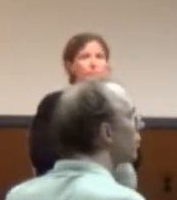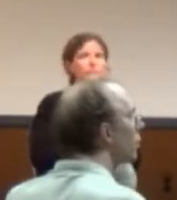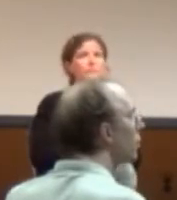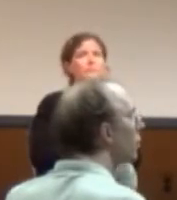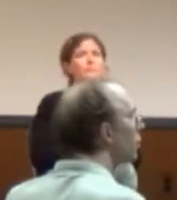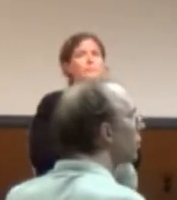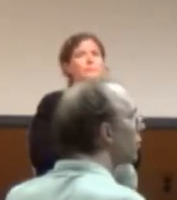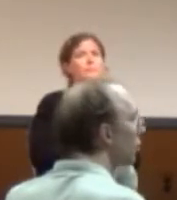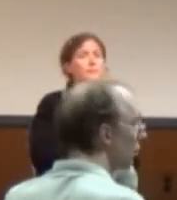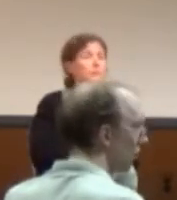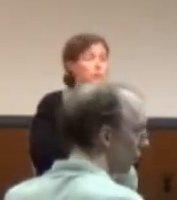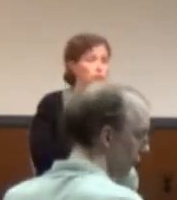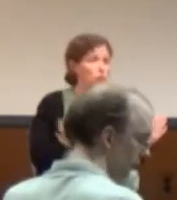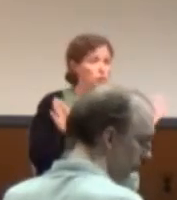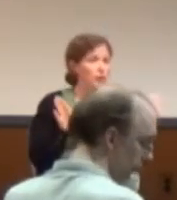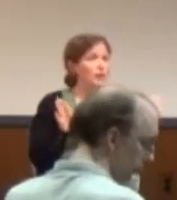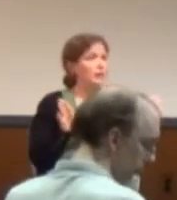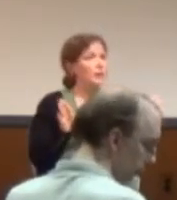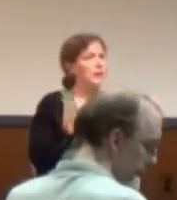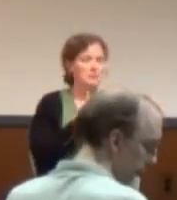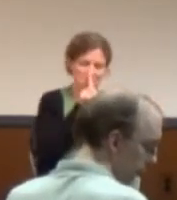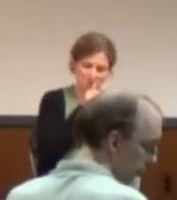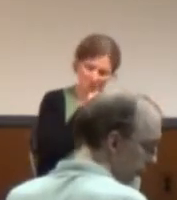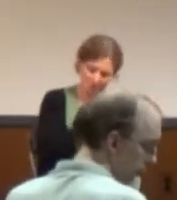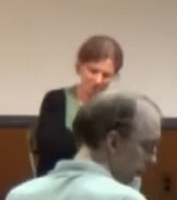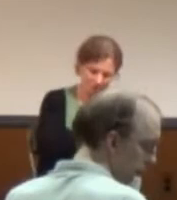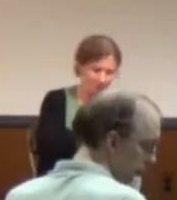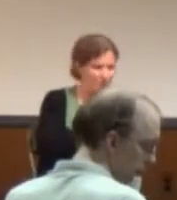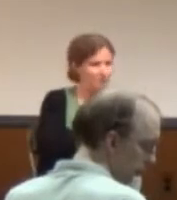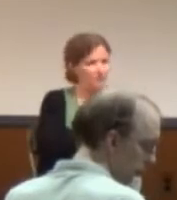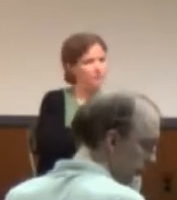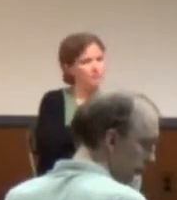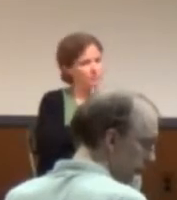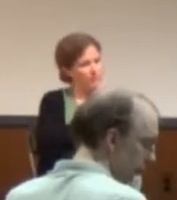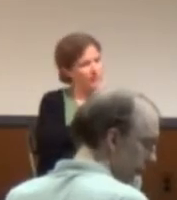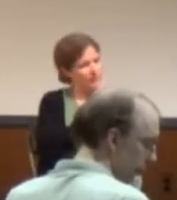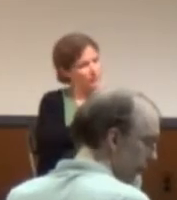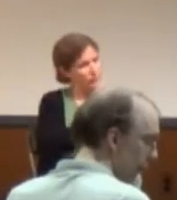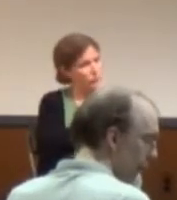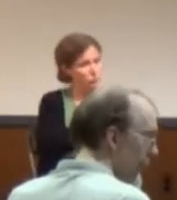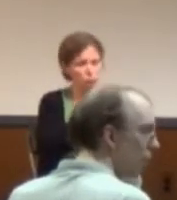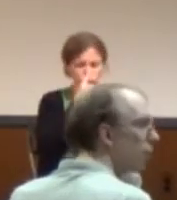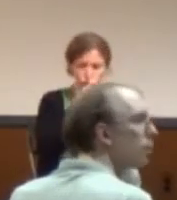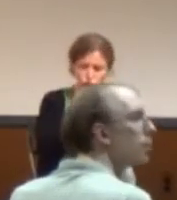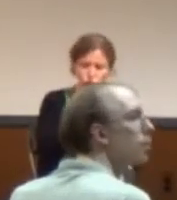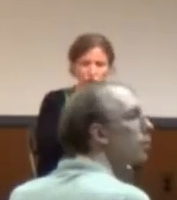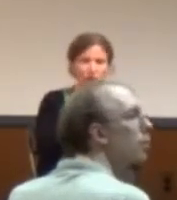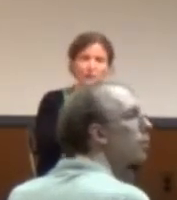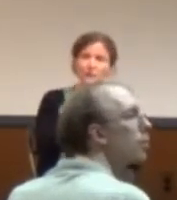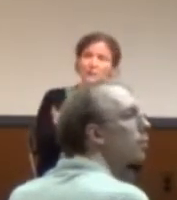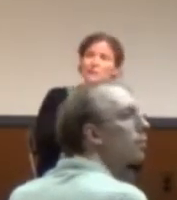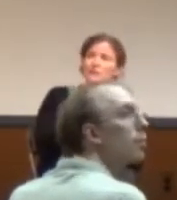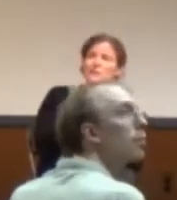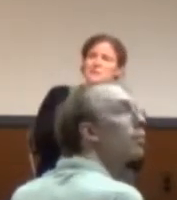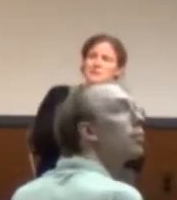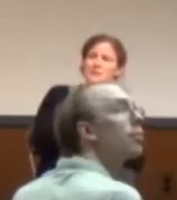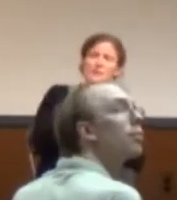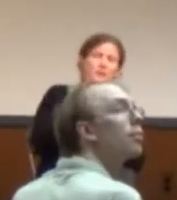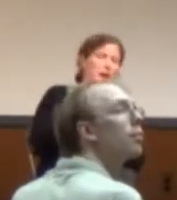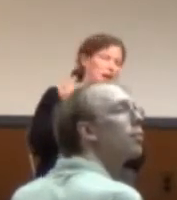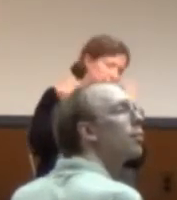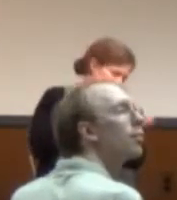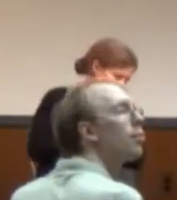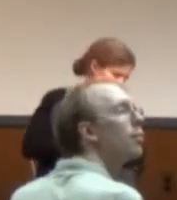in general, though, am committed to the cause enough that I don't mind sometimes having, like, uncomfortable conversations.